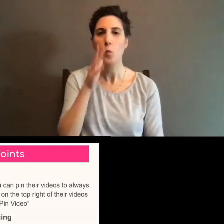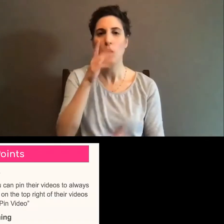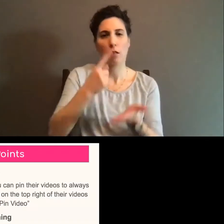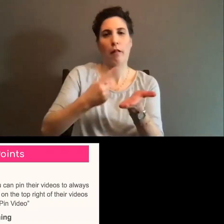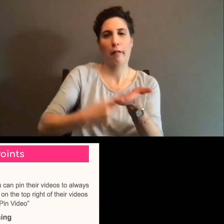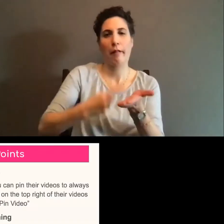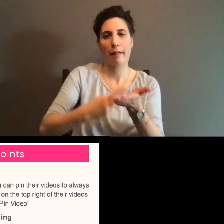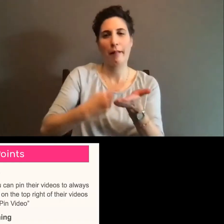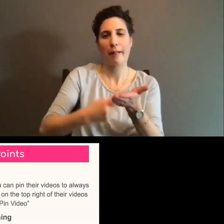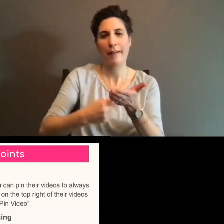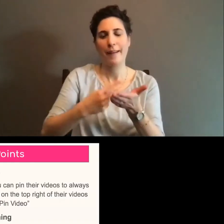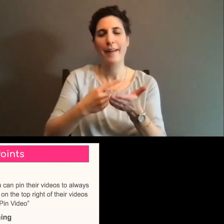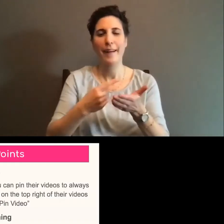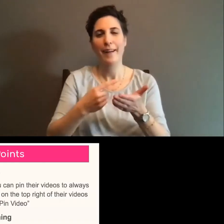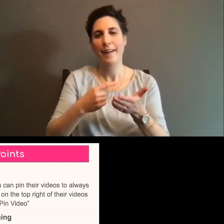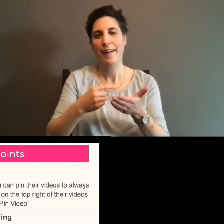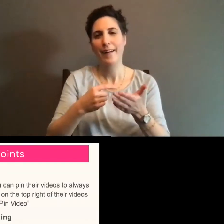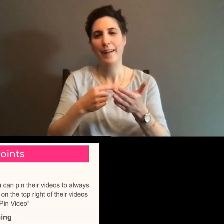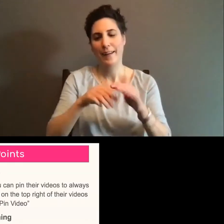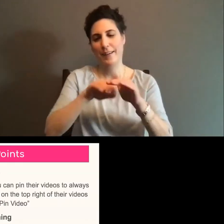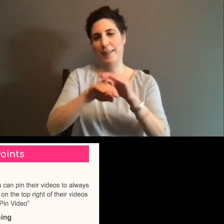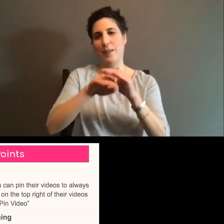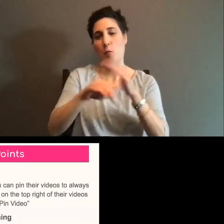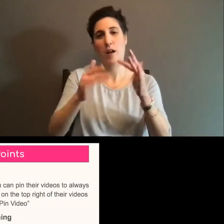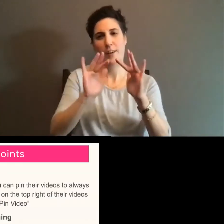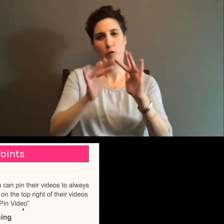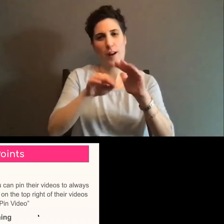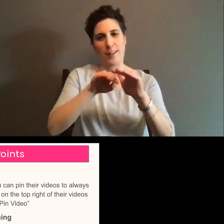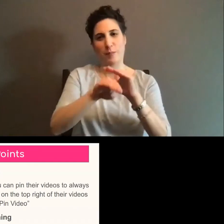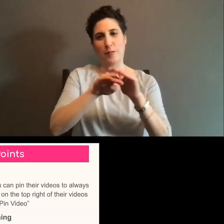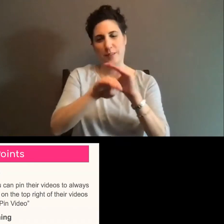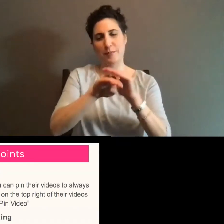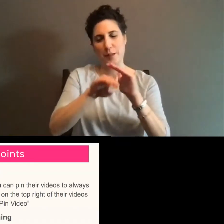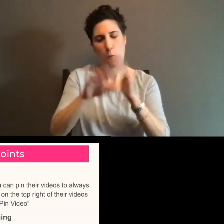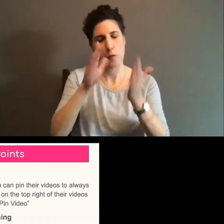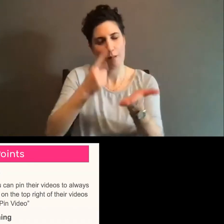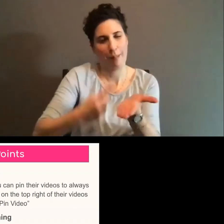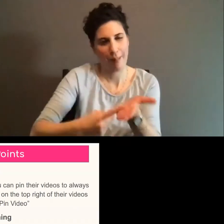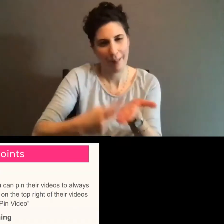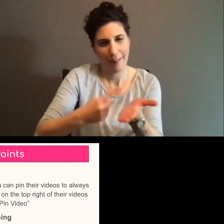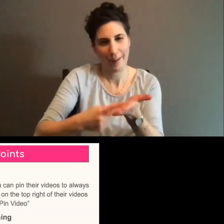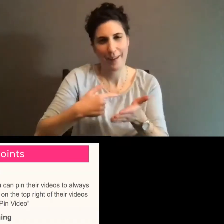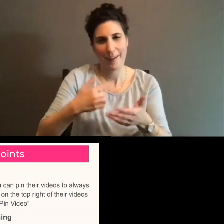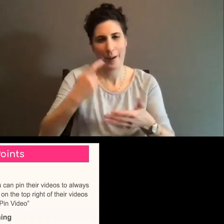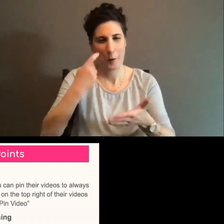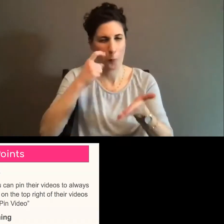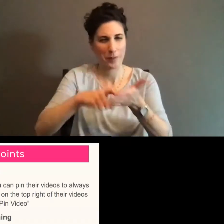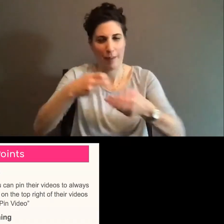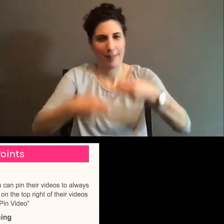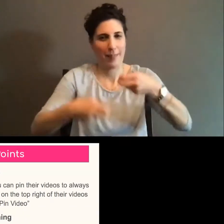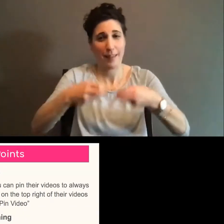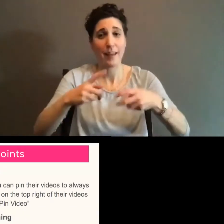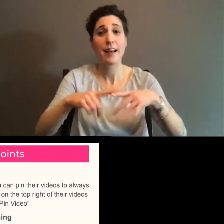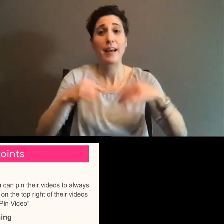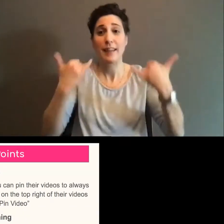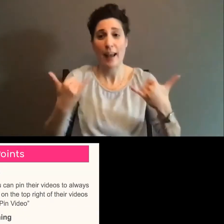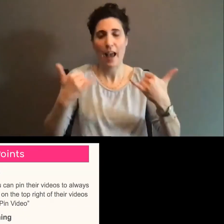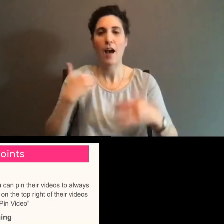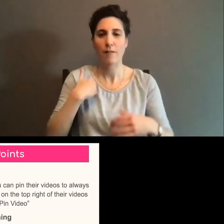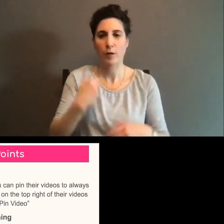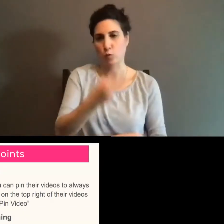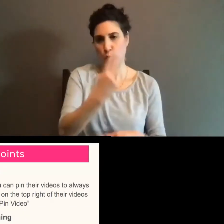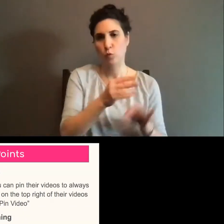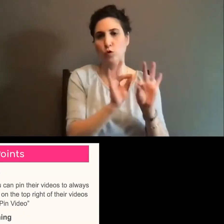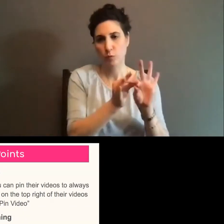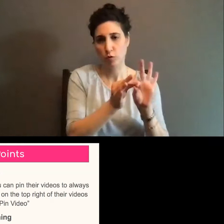is internet accessibility as we move into talking about digital accessibility. Um, but as you see, we have two interpreters, um, feel